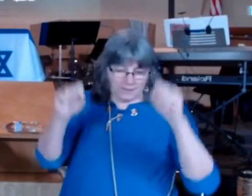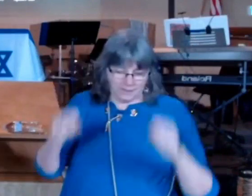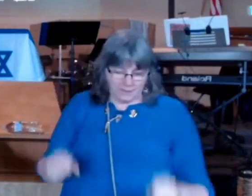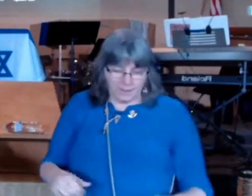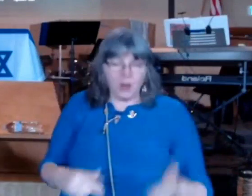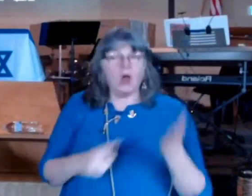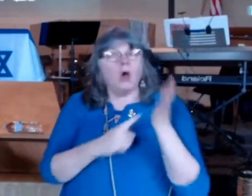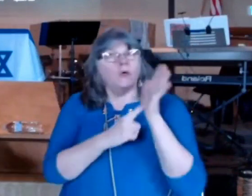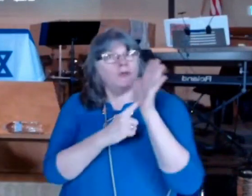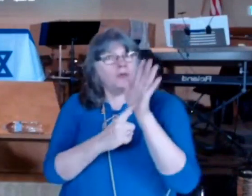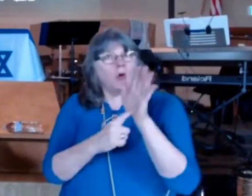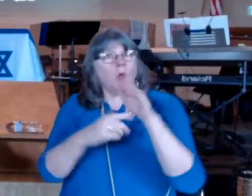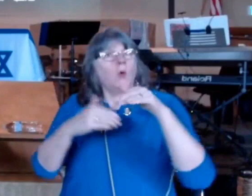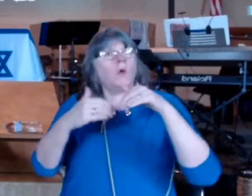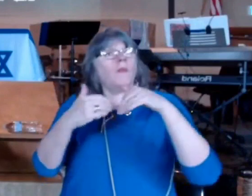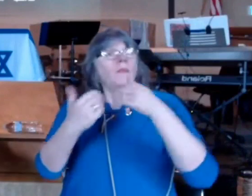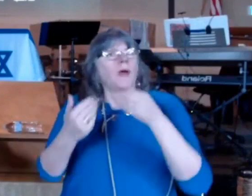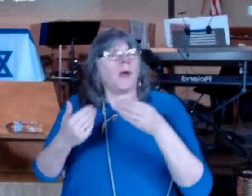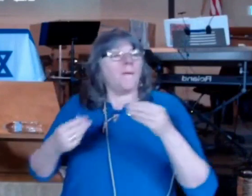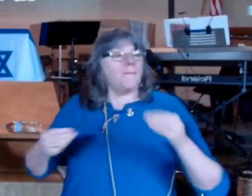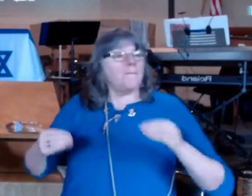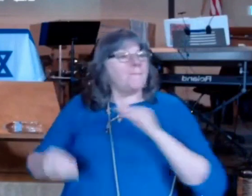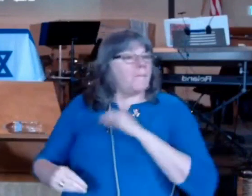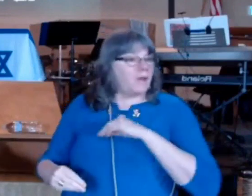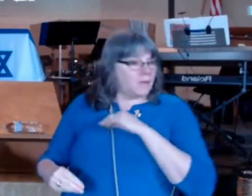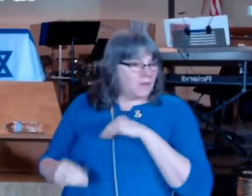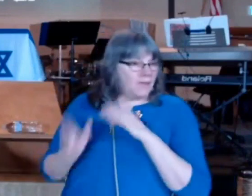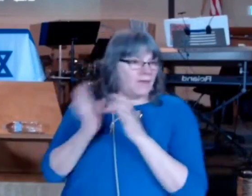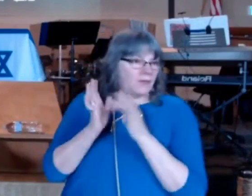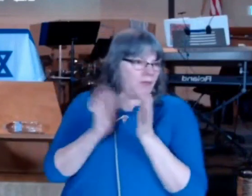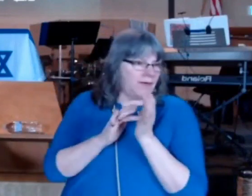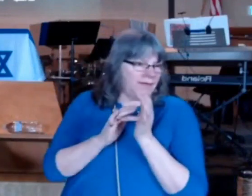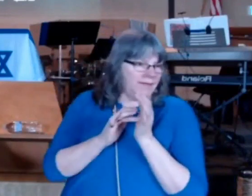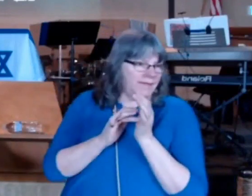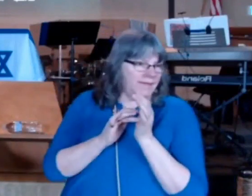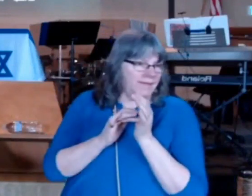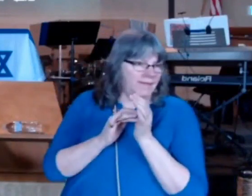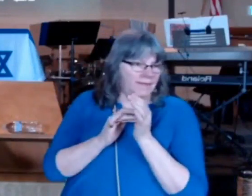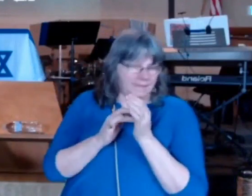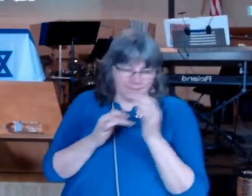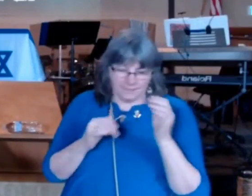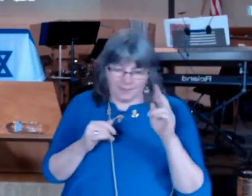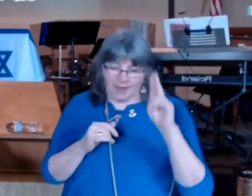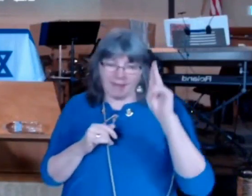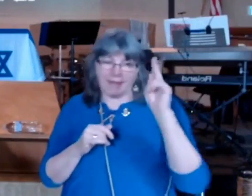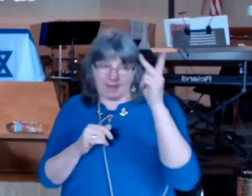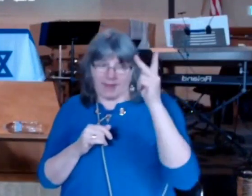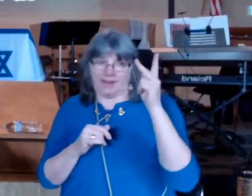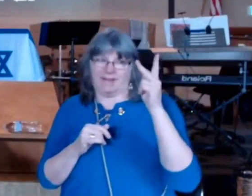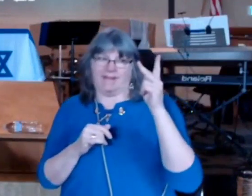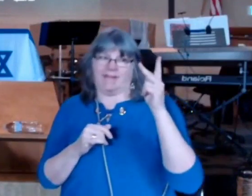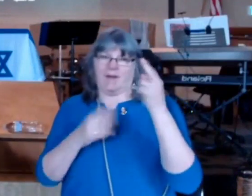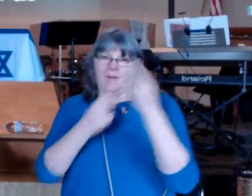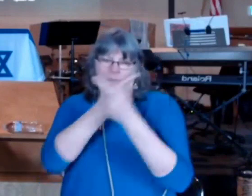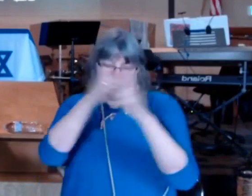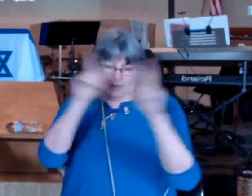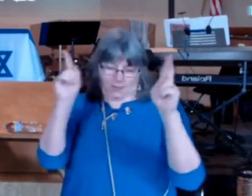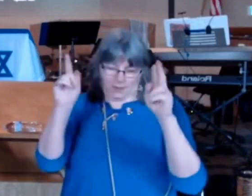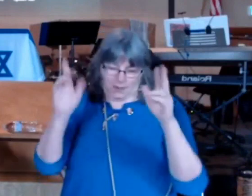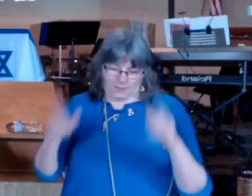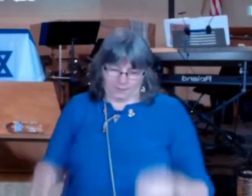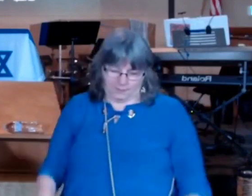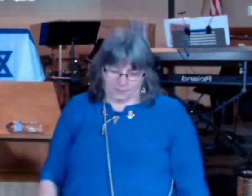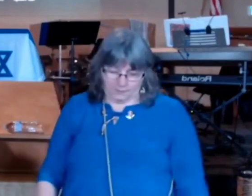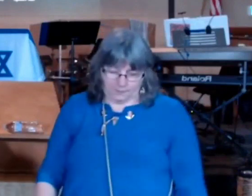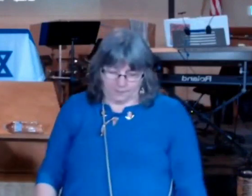foreshadowed the ministry of Yeshua the second redeemer who is like unto Moshe